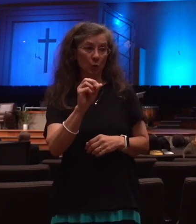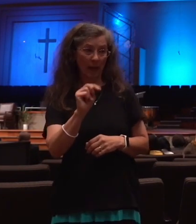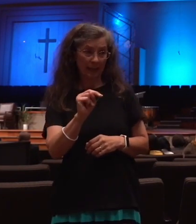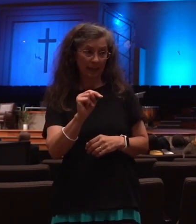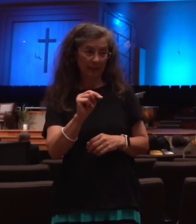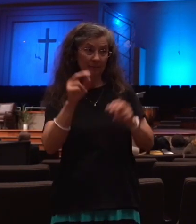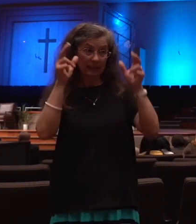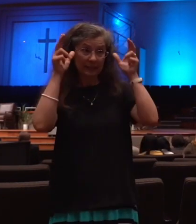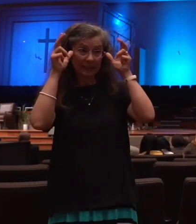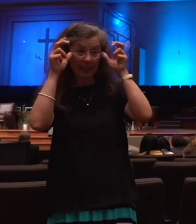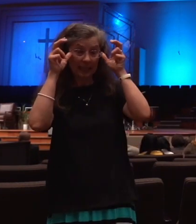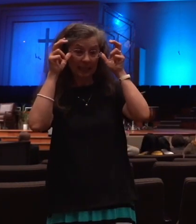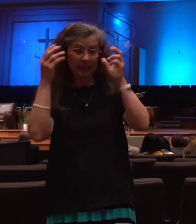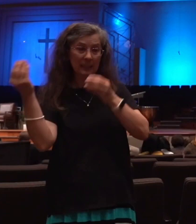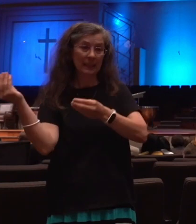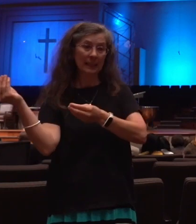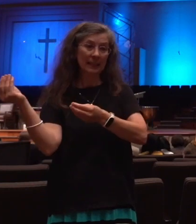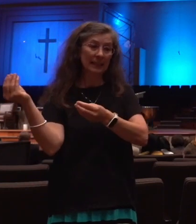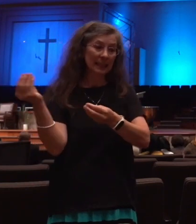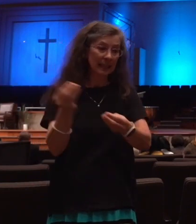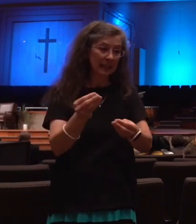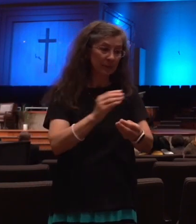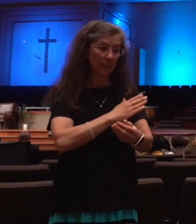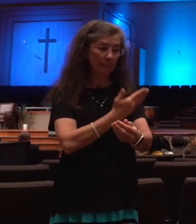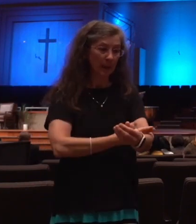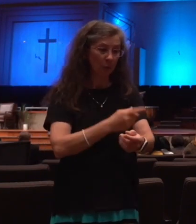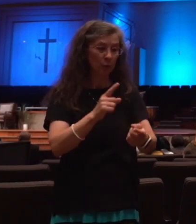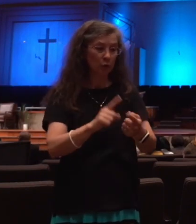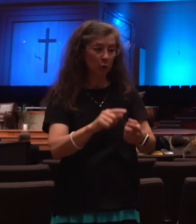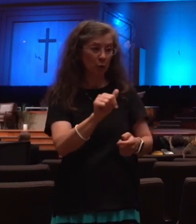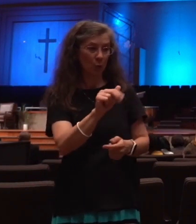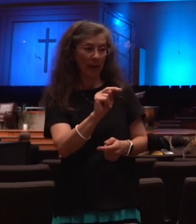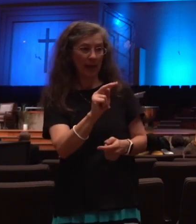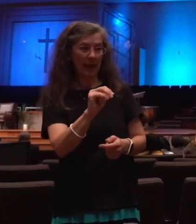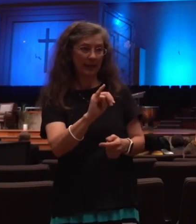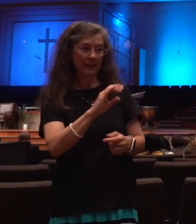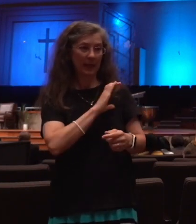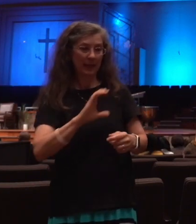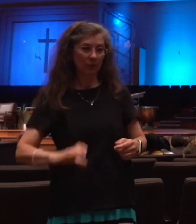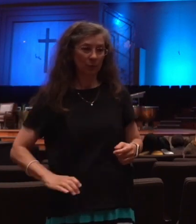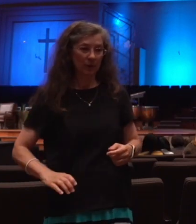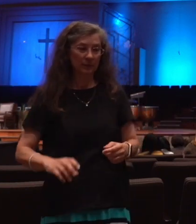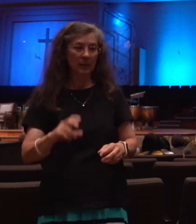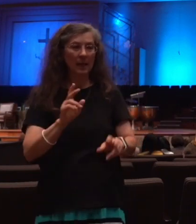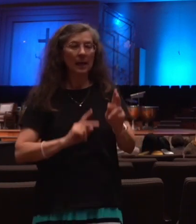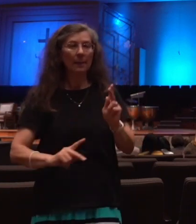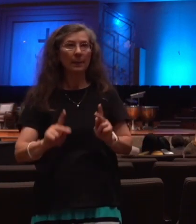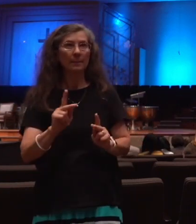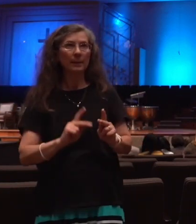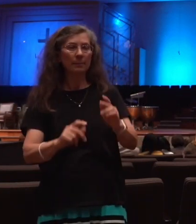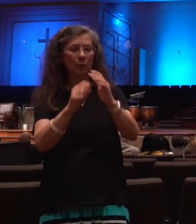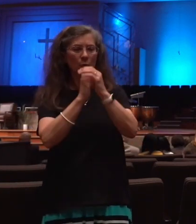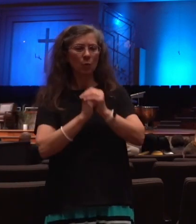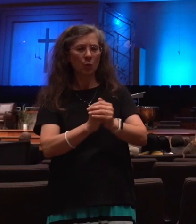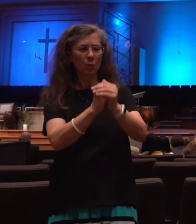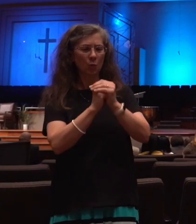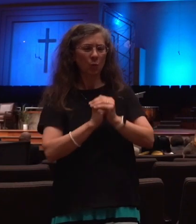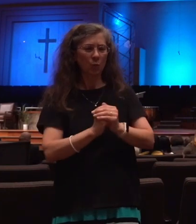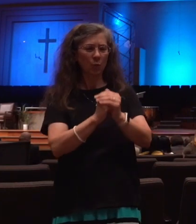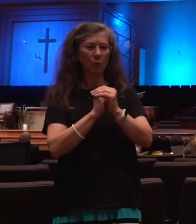give the power to the Antichrist. And it says, and they worship the beast saying, who is like unto the beast? Who is able